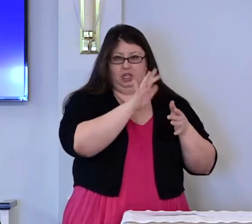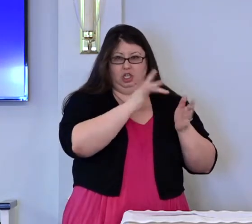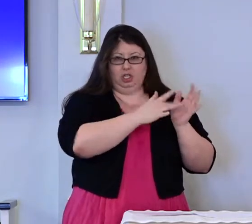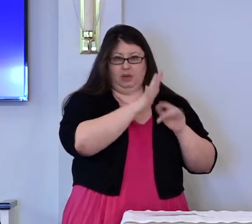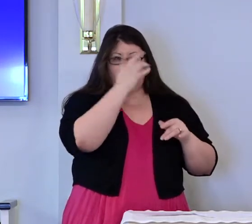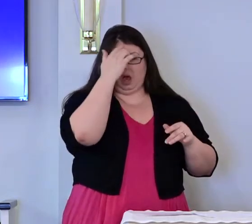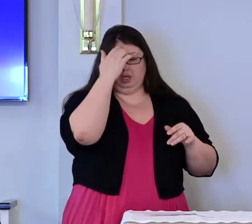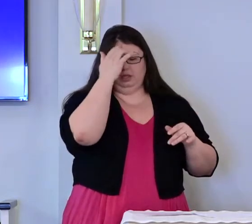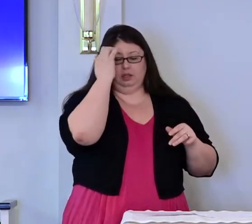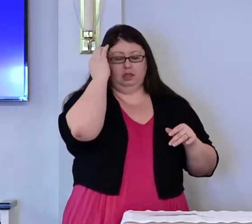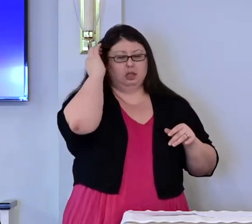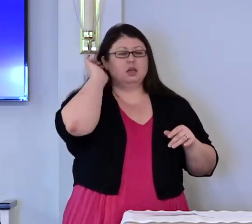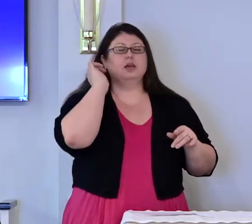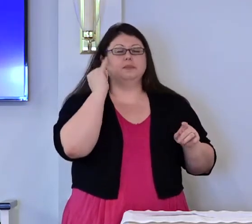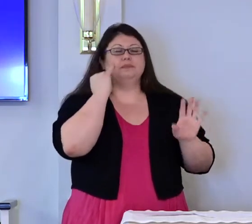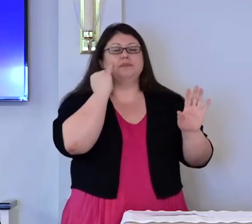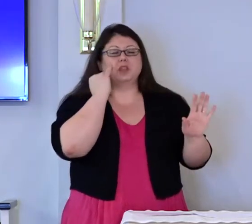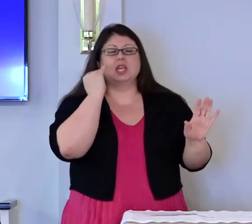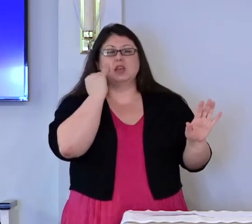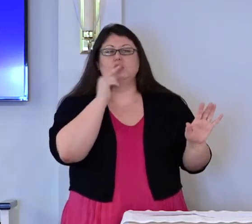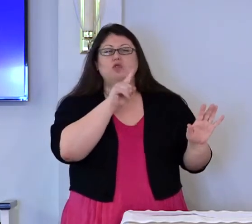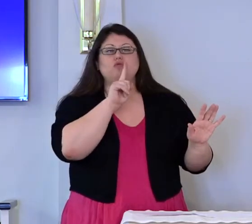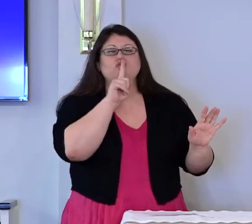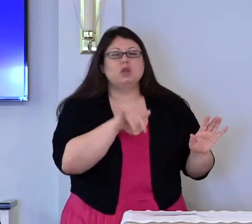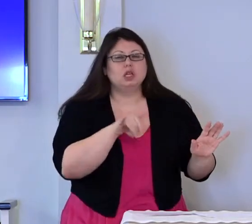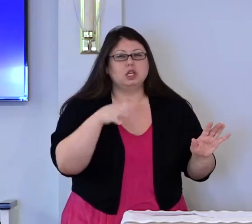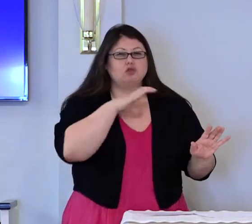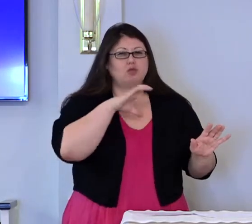if you are the Christ,